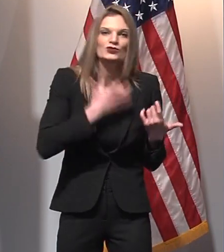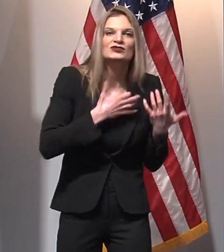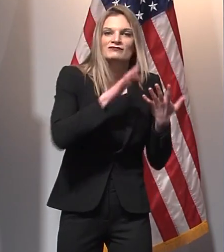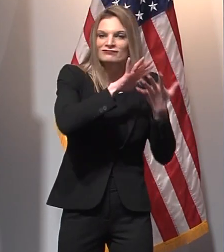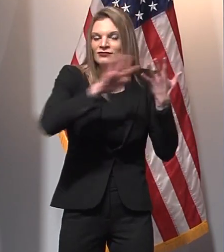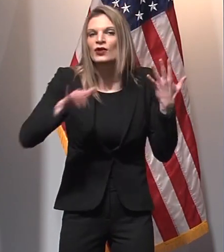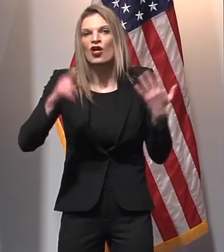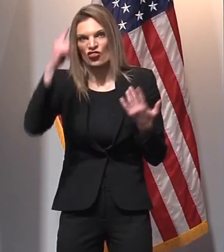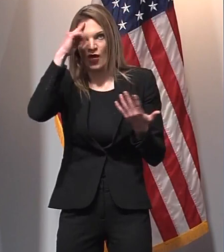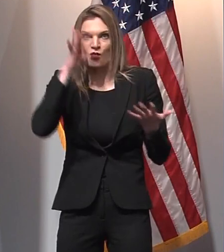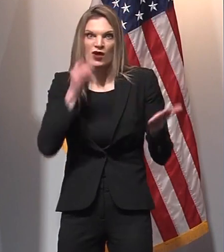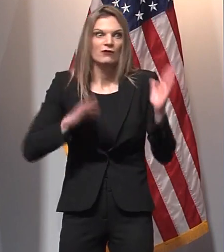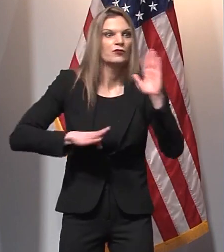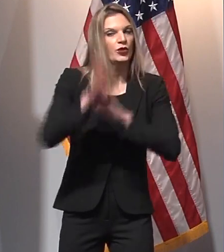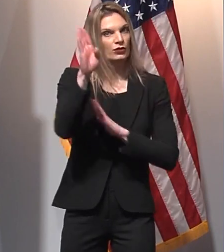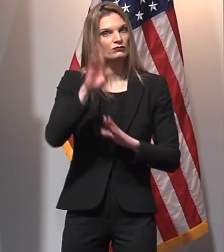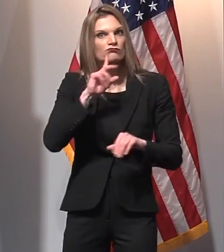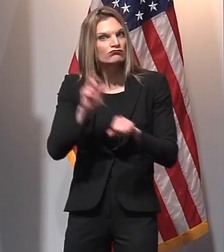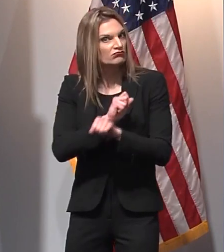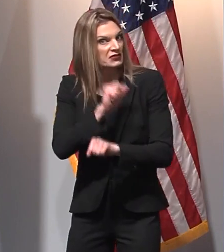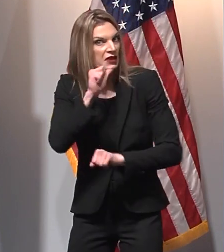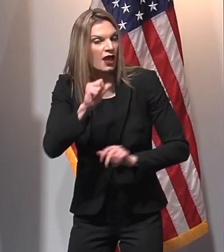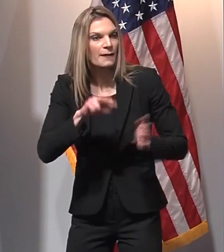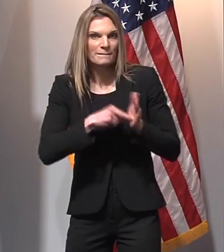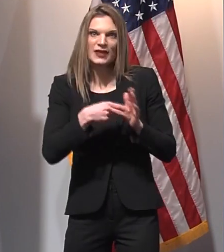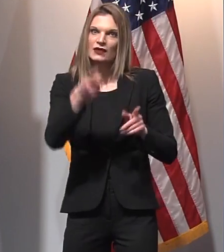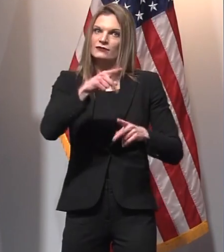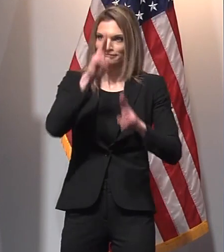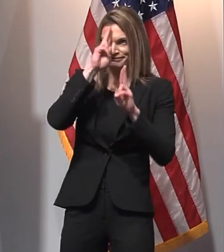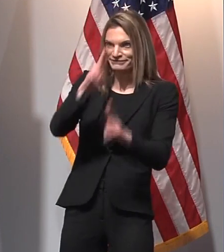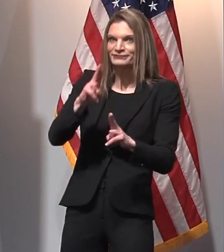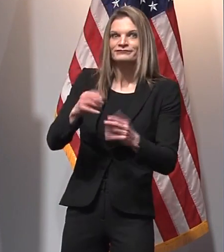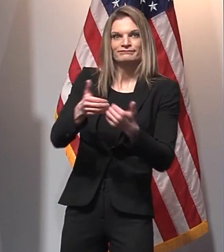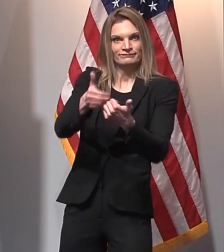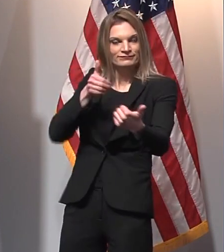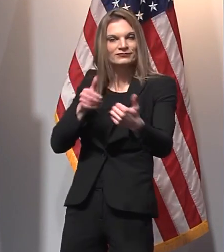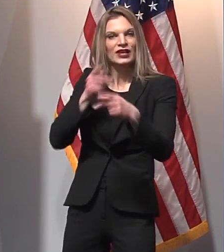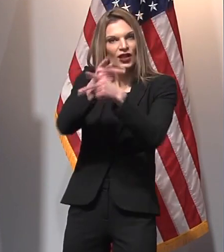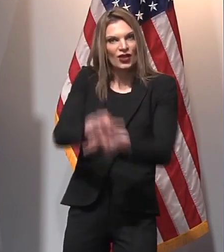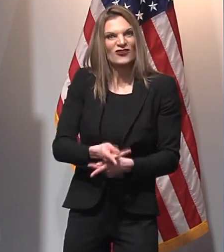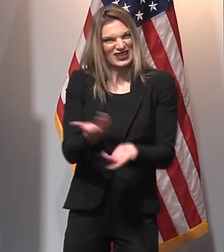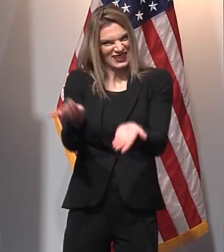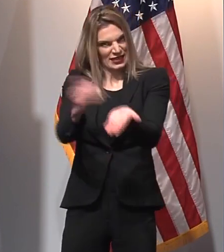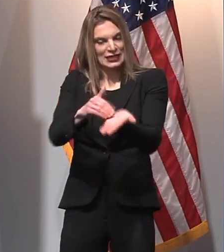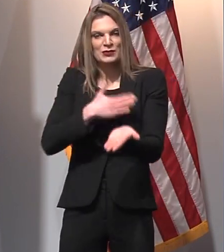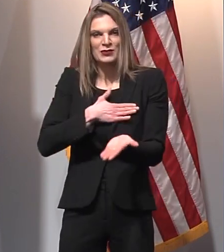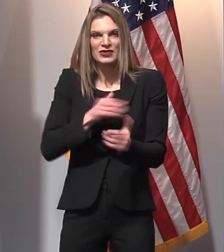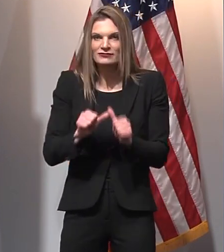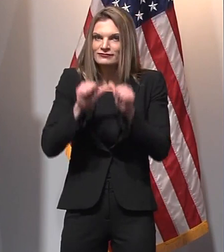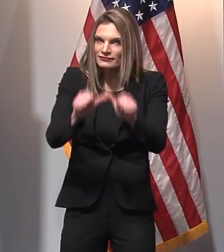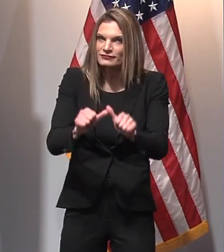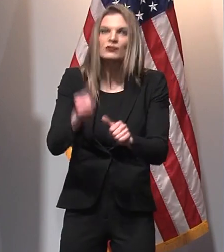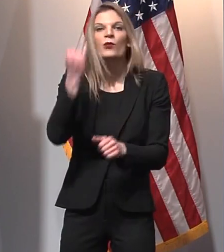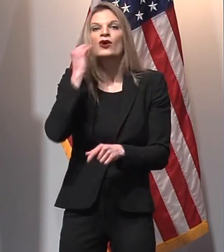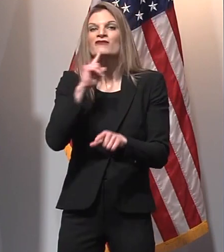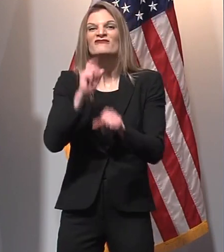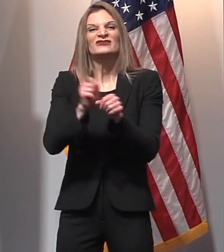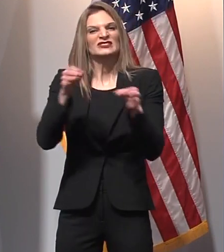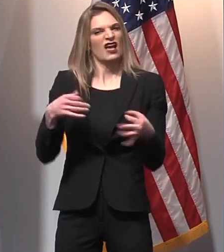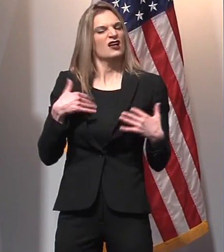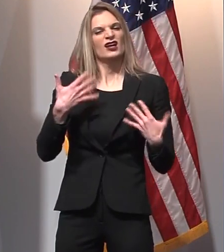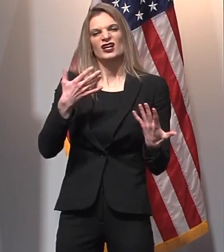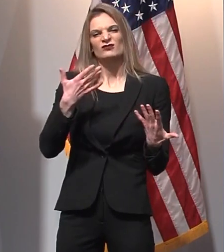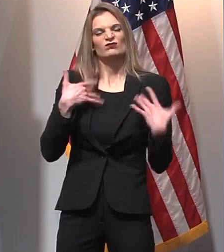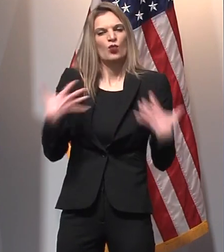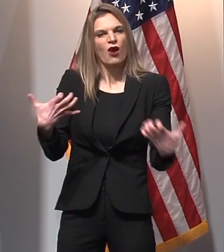This Super Bowl Sunday, please avoid gatherings, and if you do gather, please keep it limited to only one other household and make